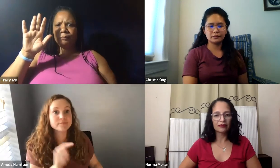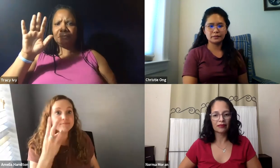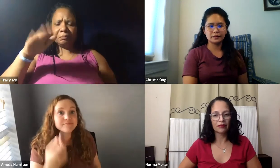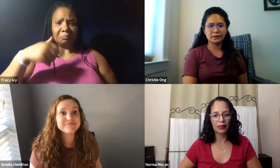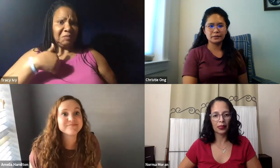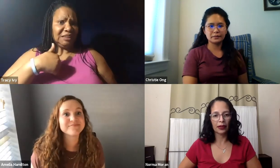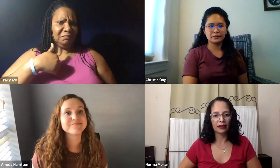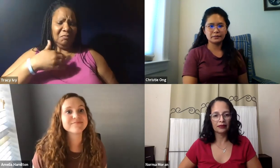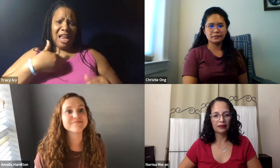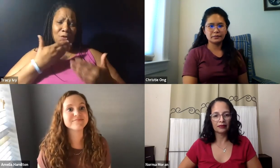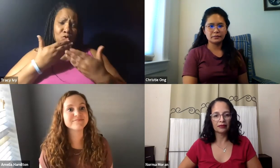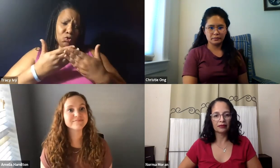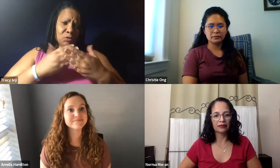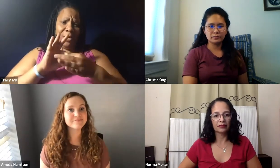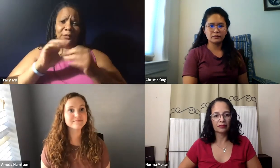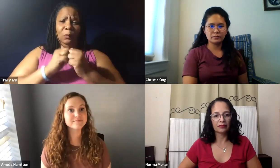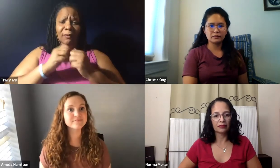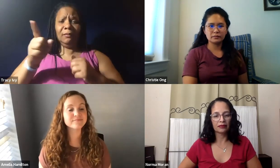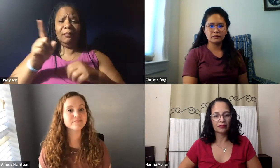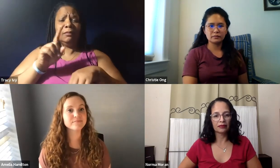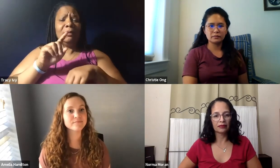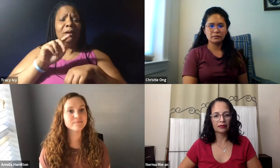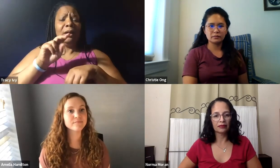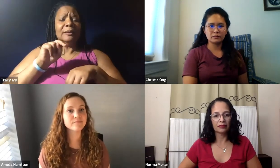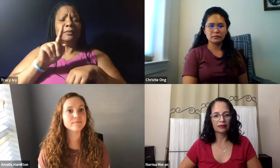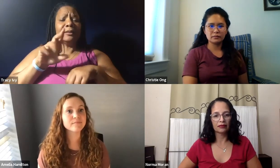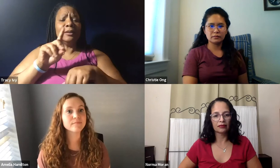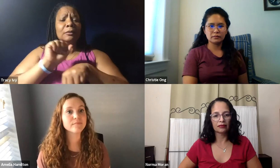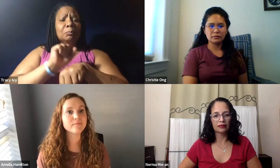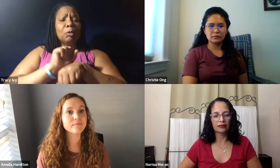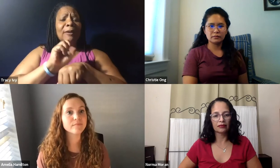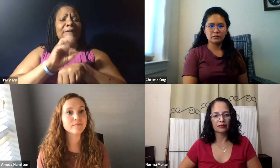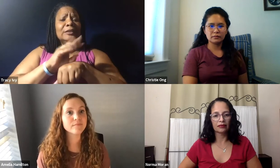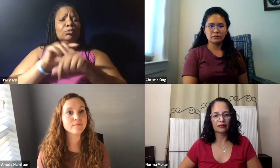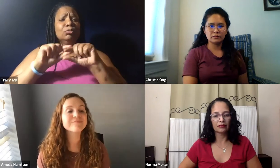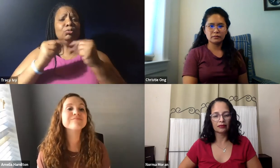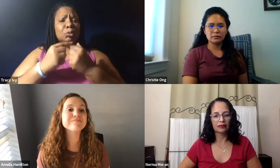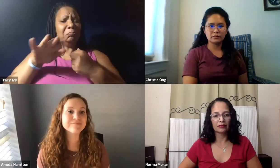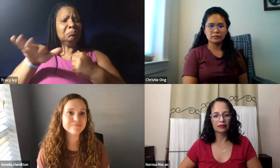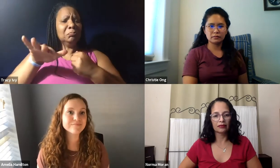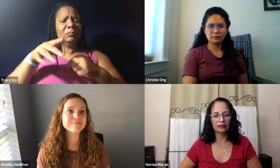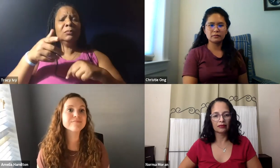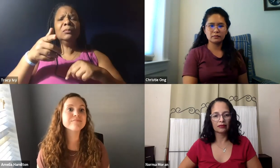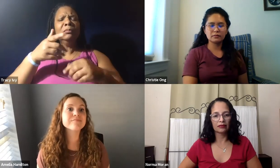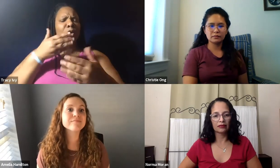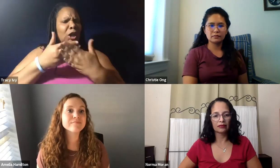Yeah, Tracy. I have a very good relationship with the NTID employment